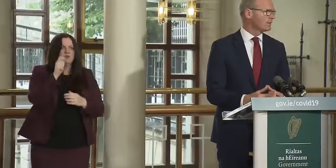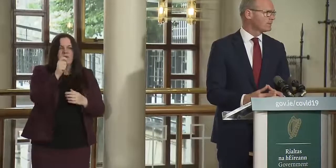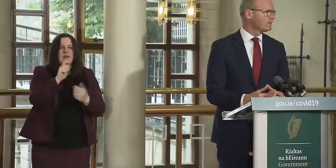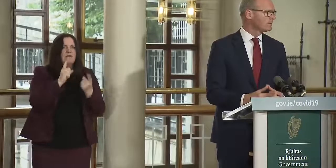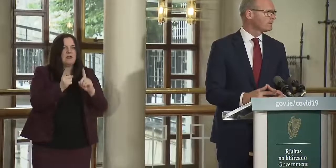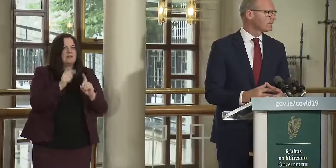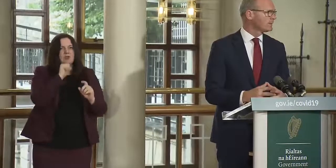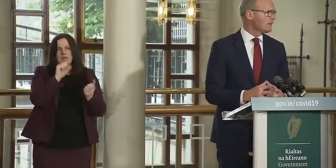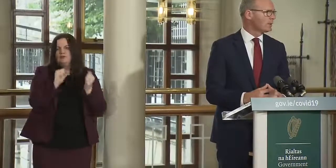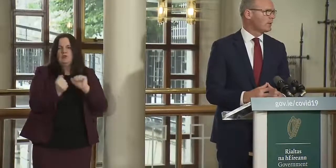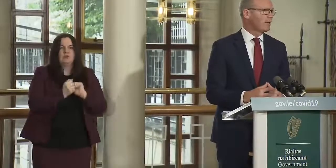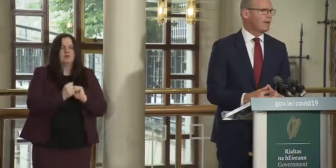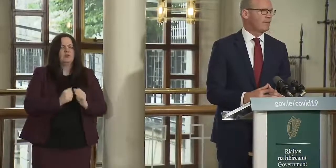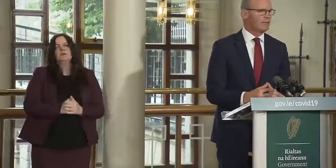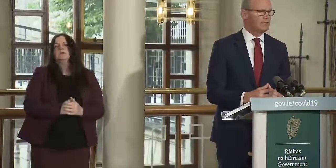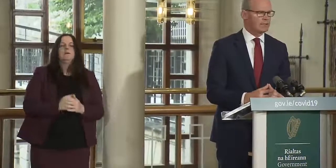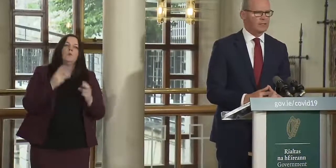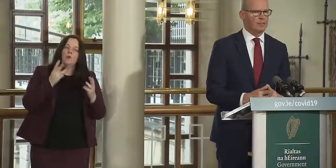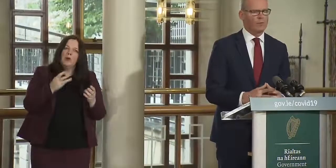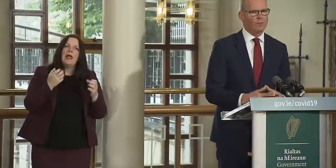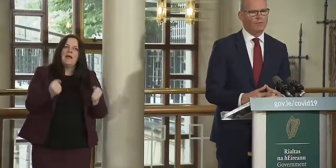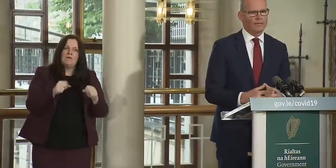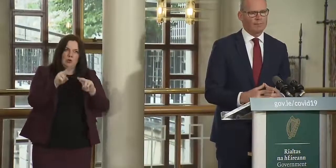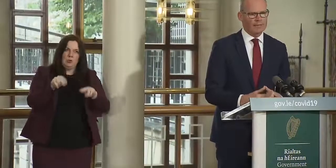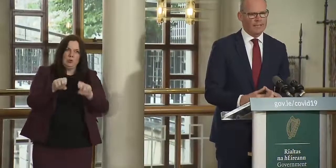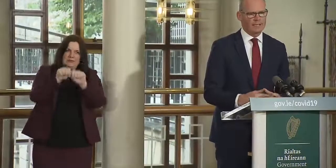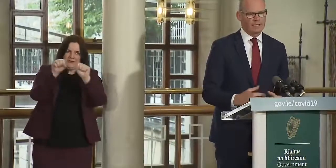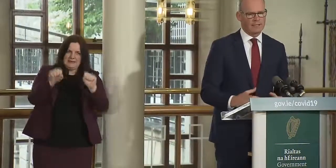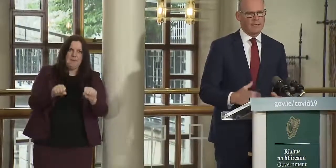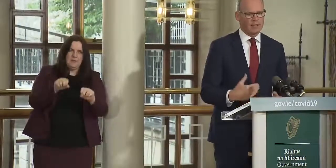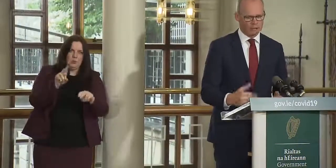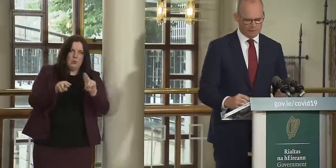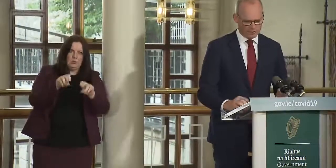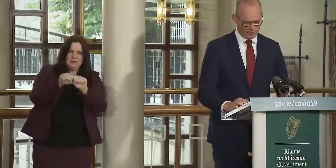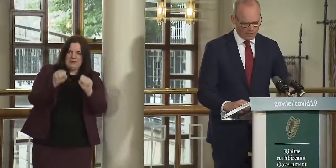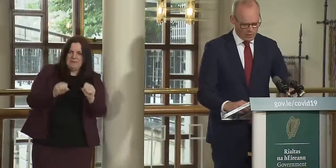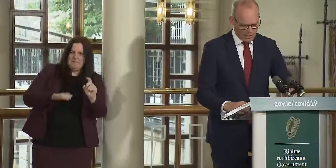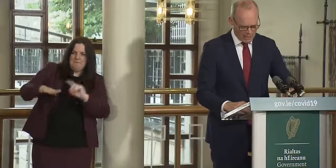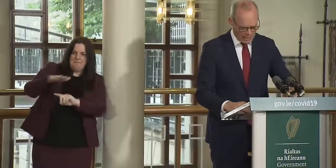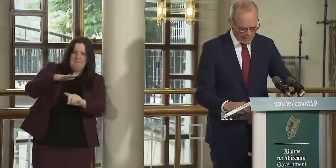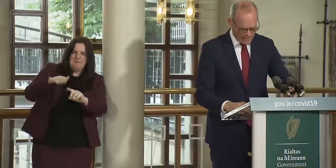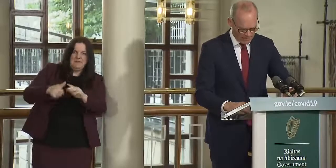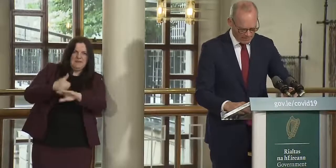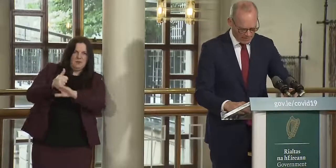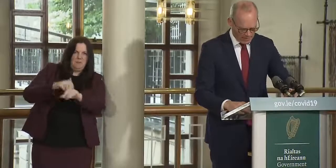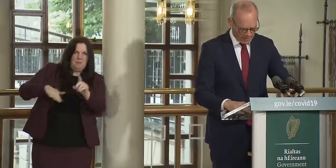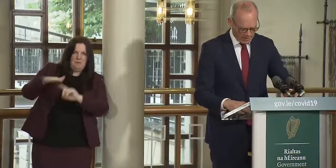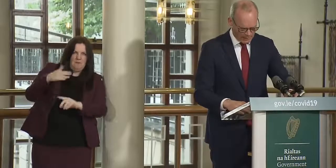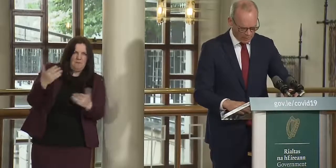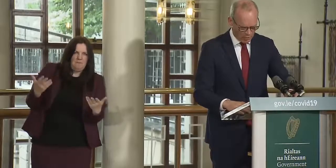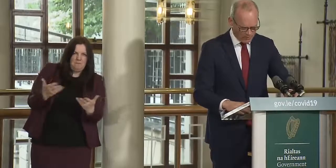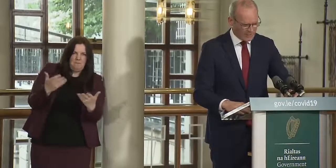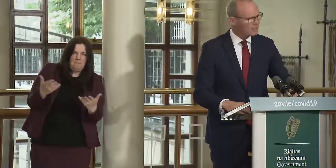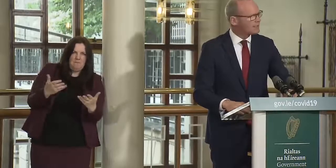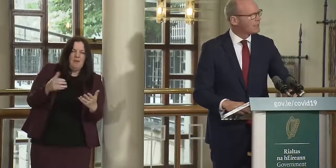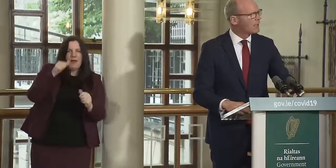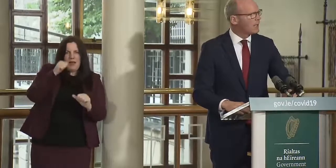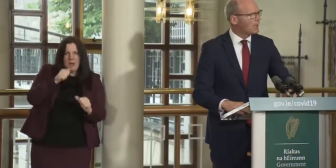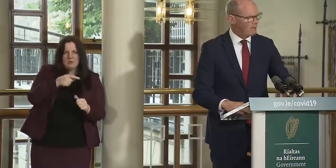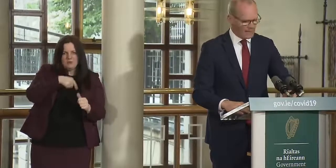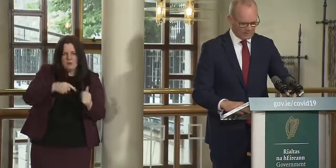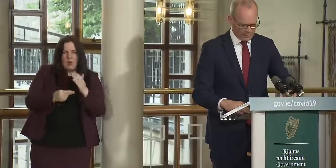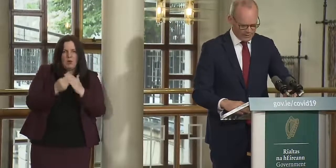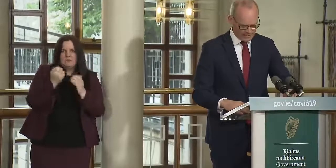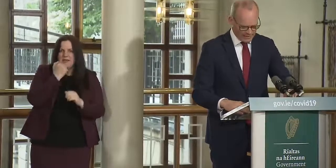not changing and we will have a new system hopefully in place that can allow us to um uh to update